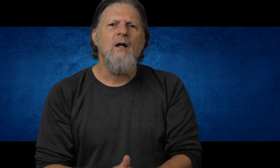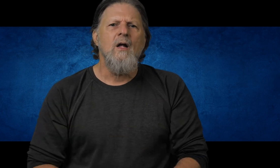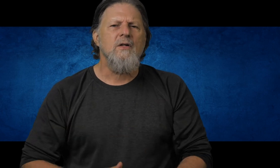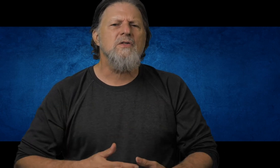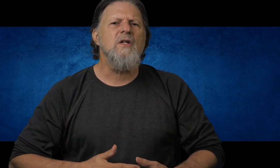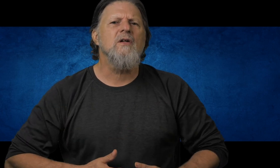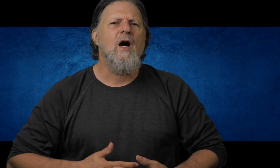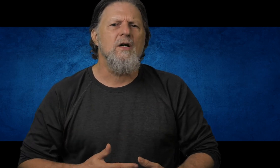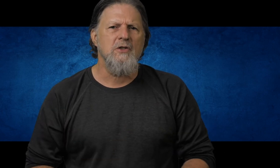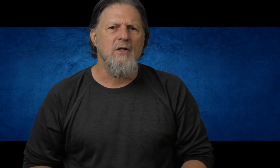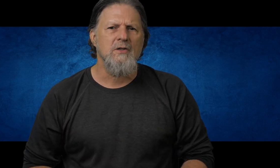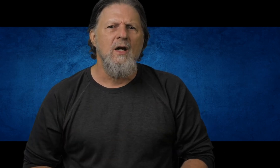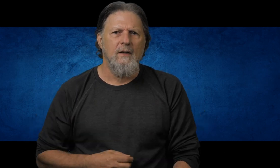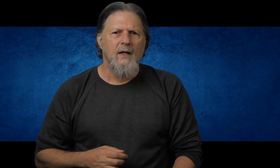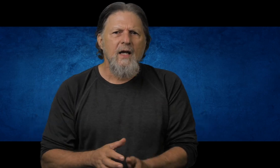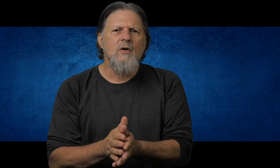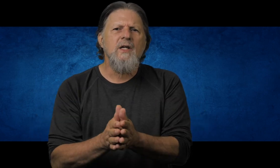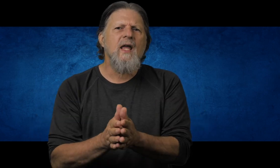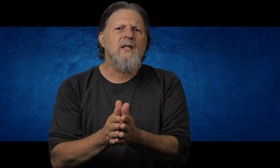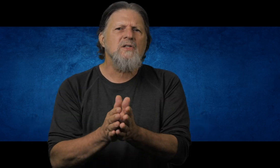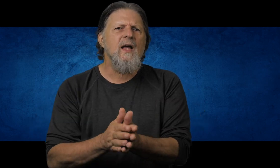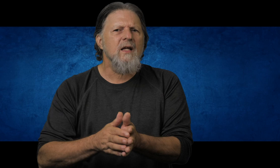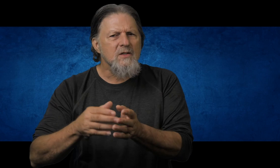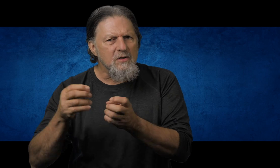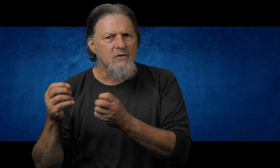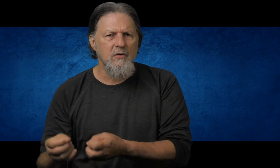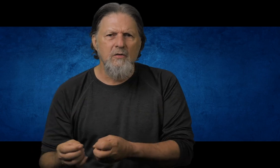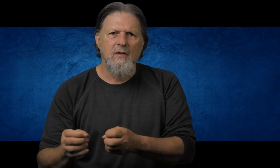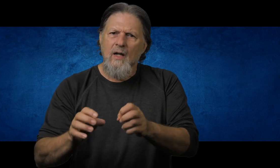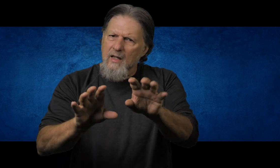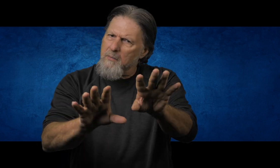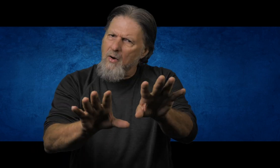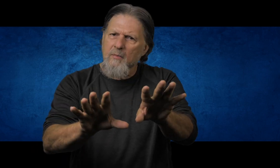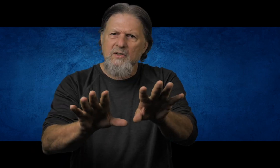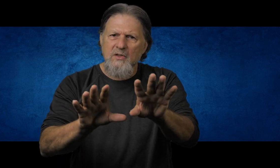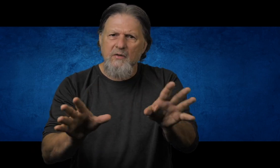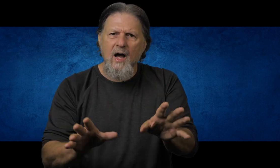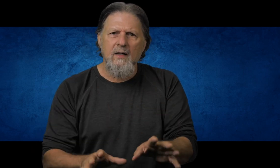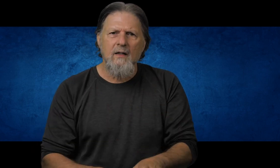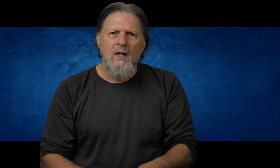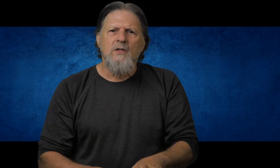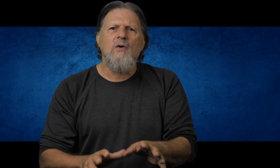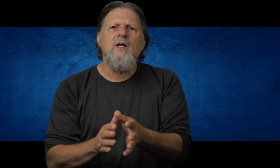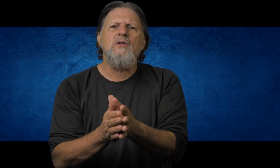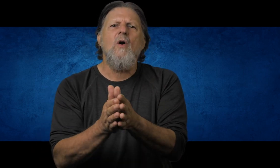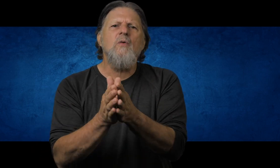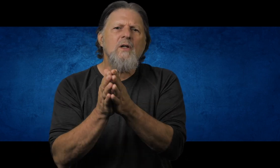to steal our assurance. He knows he can't stand against the truth and the promises of God. So, his only